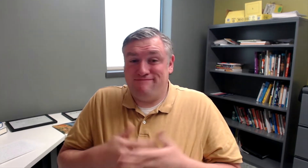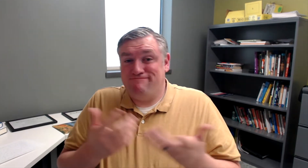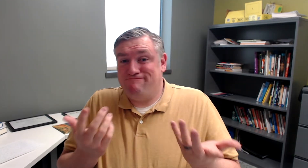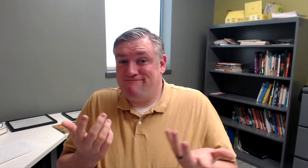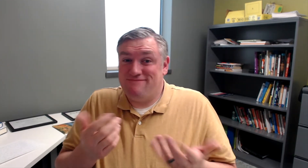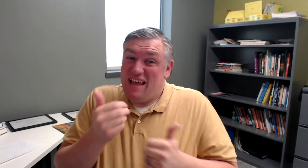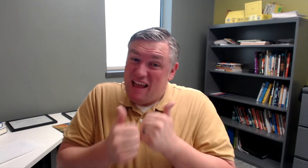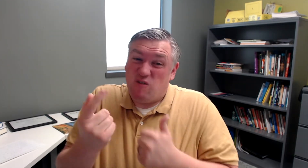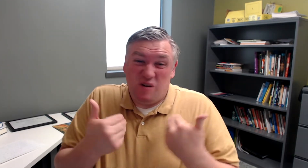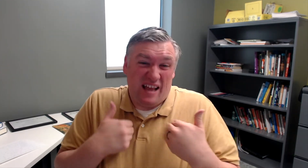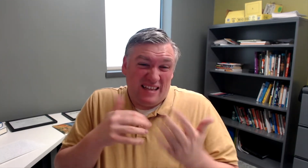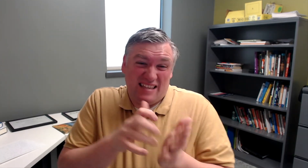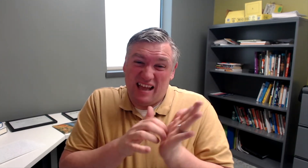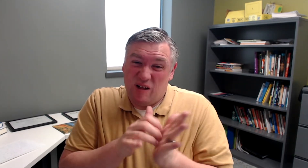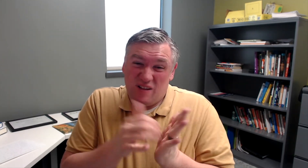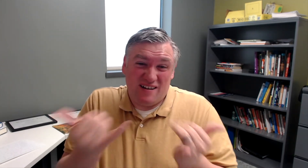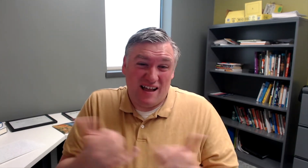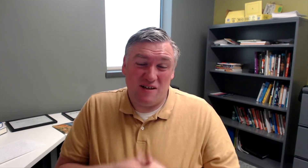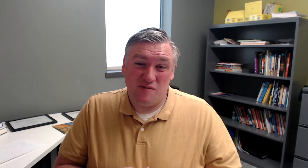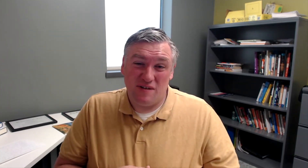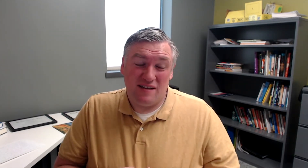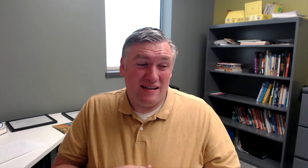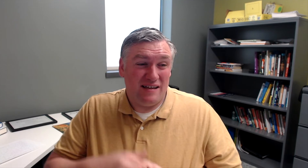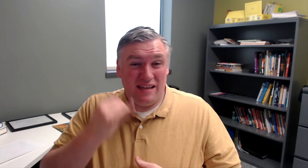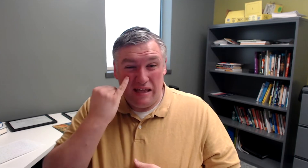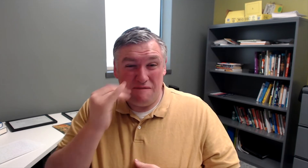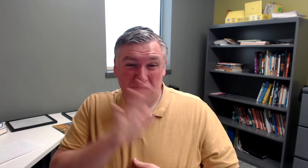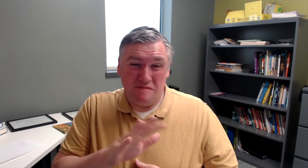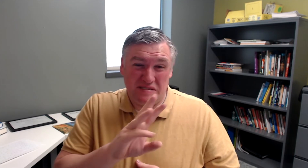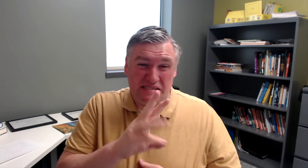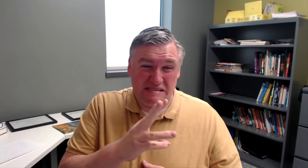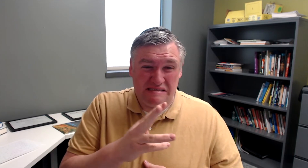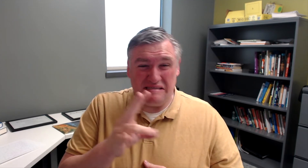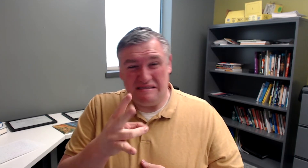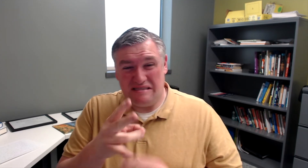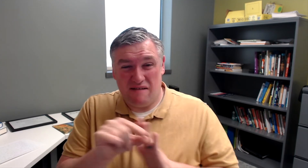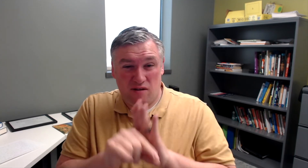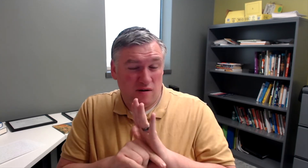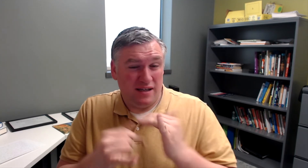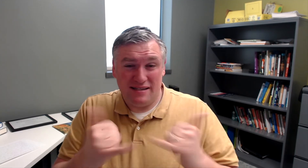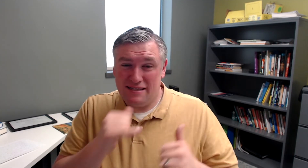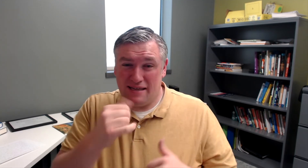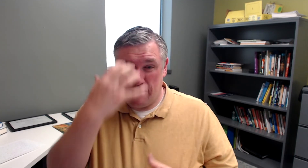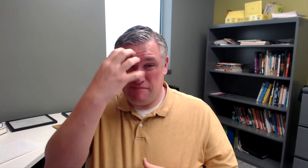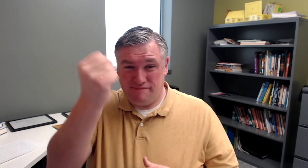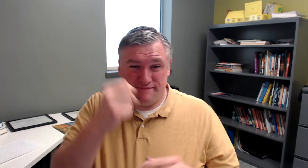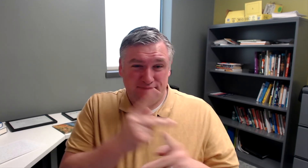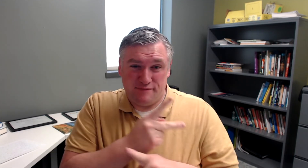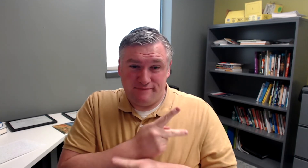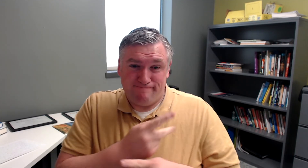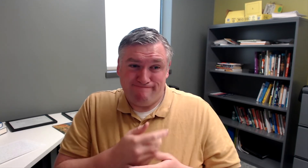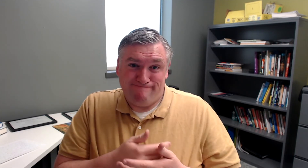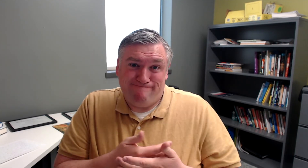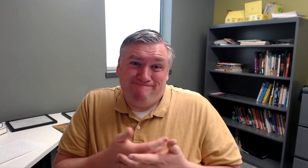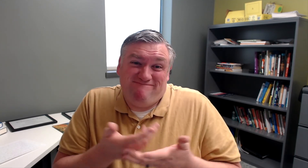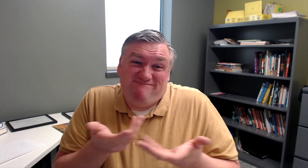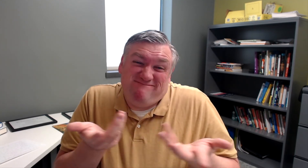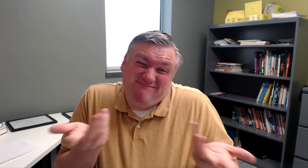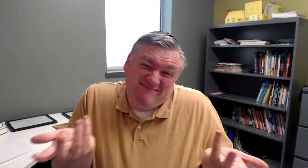Or, you know, as a math person, everybody has a calculator now. So after about sixth or seventh grade,